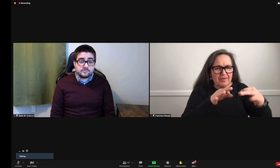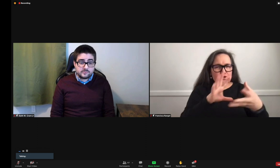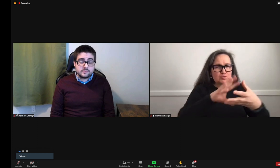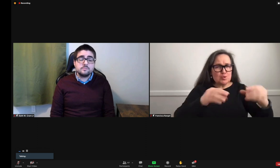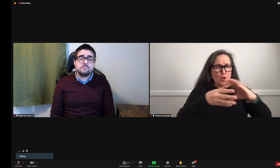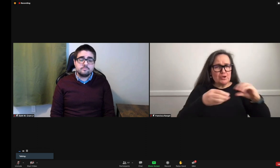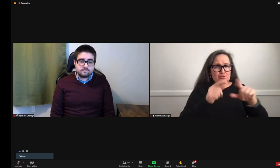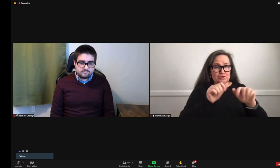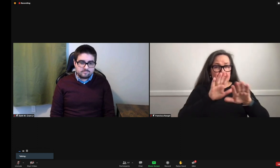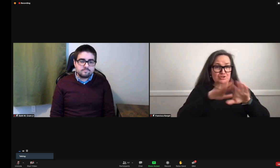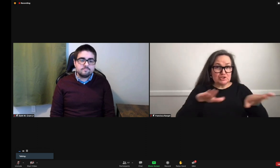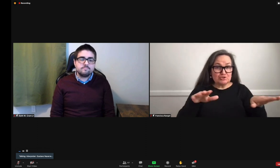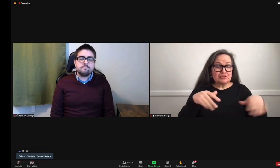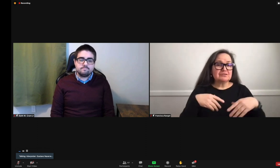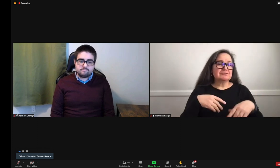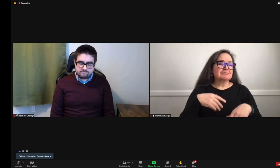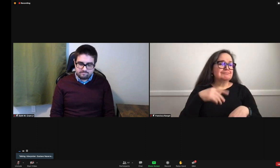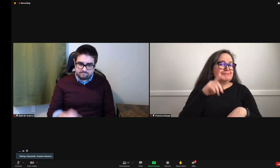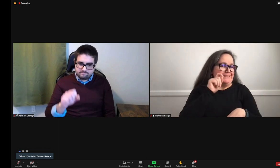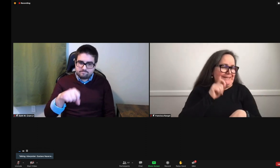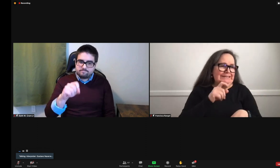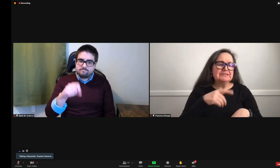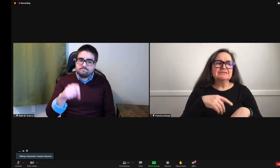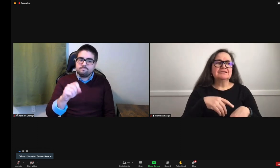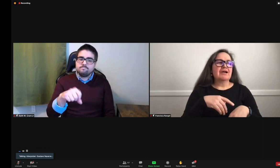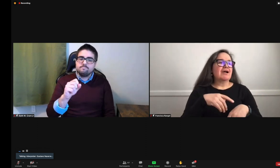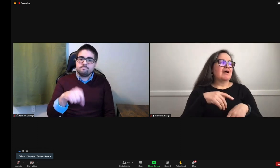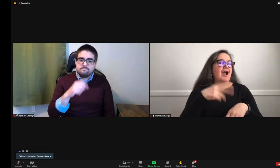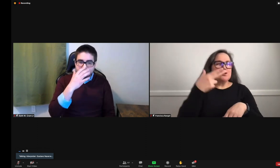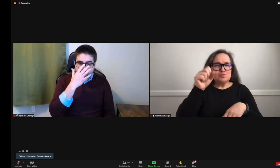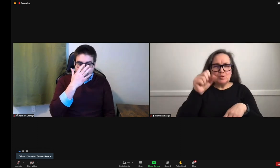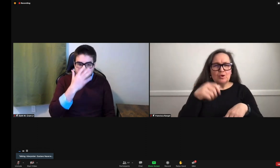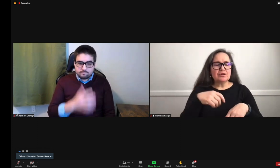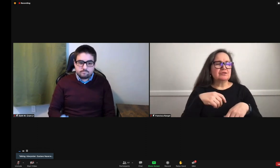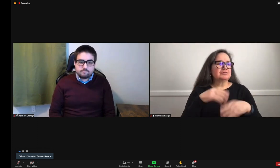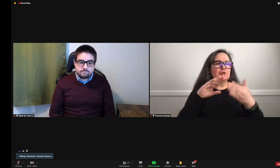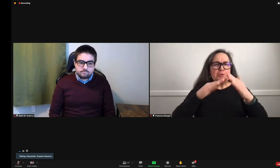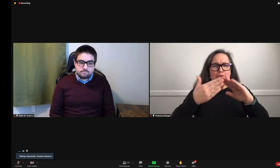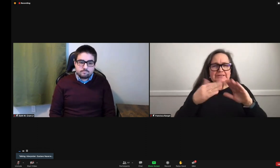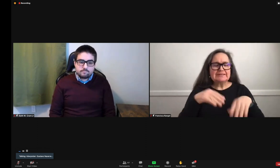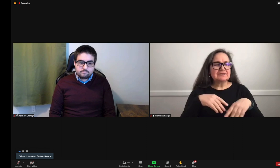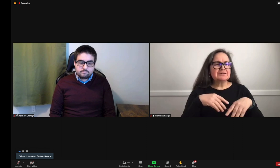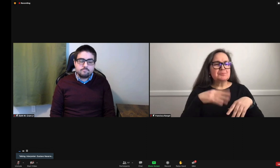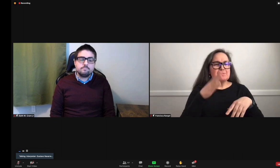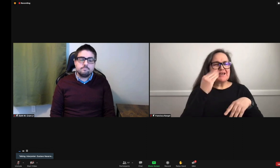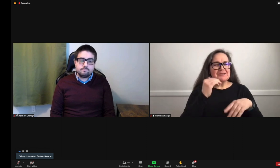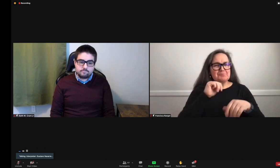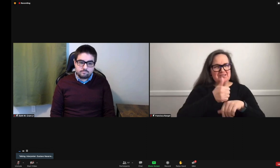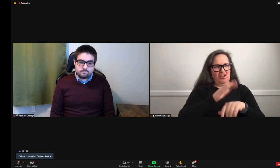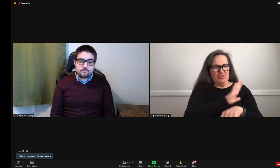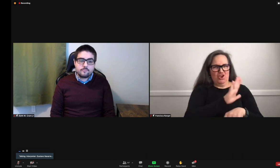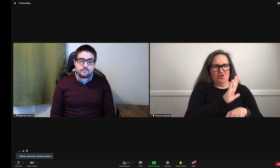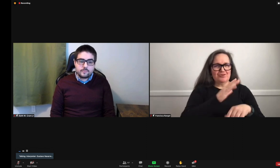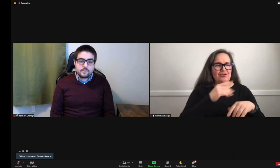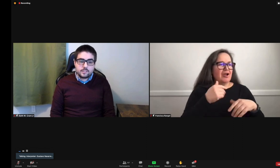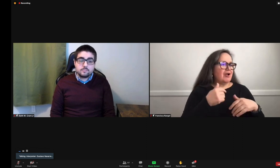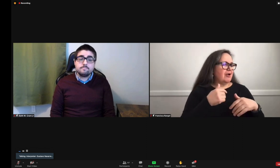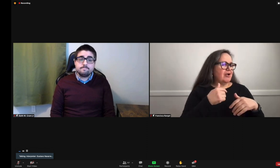So being able to have these stories for children at all ages, for the community, high school children,